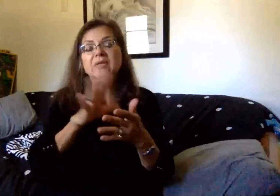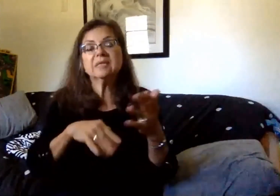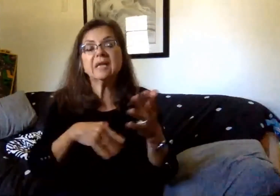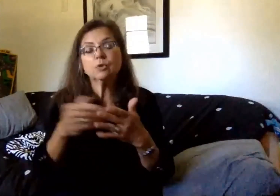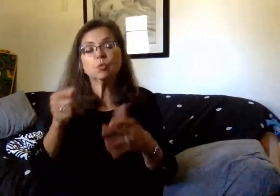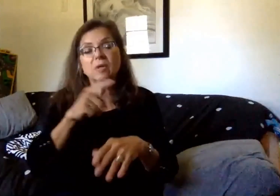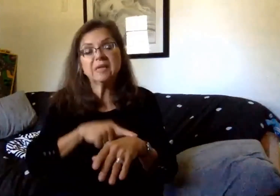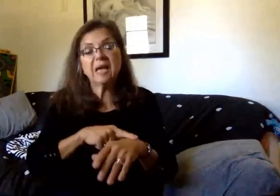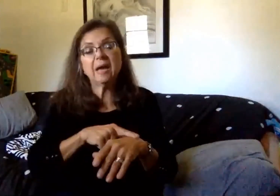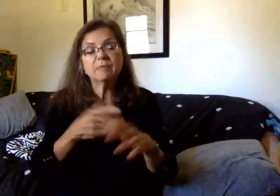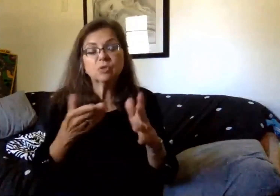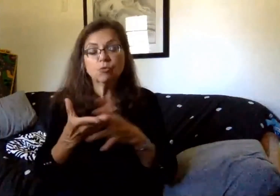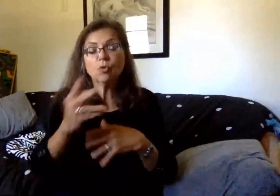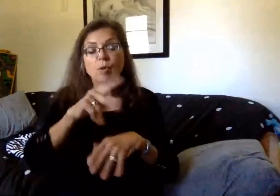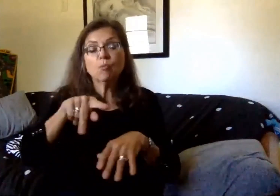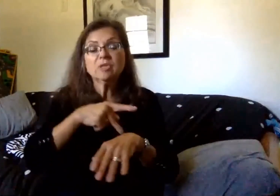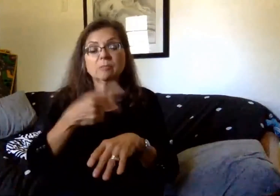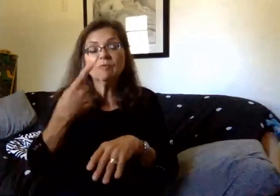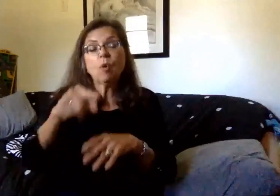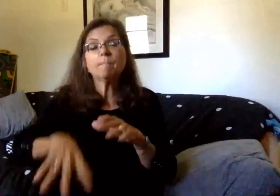principals for pickup.